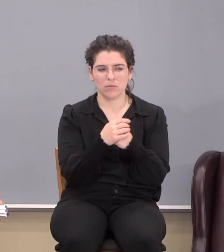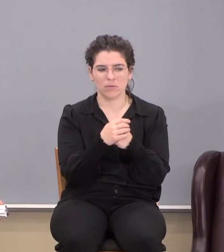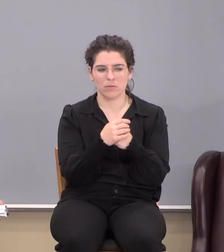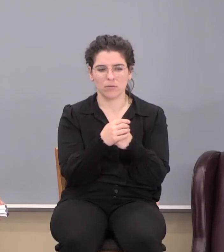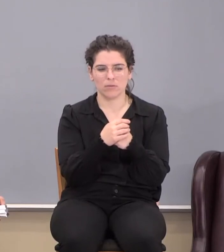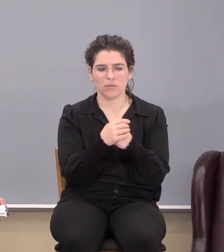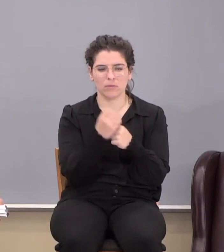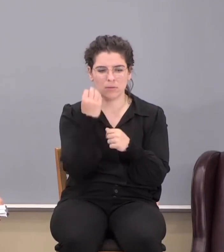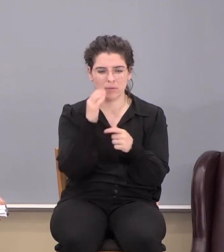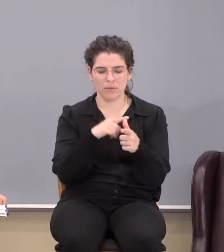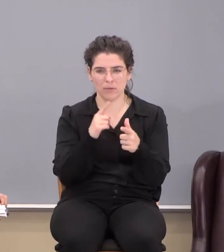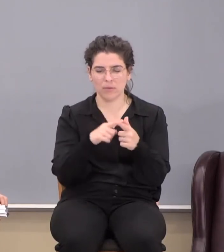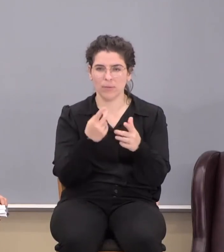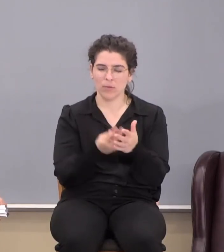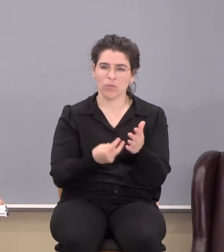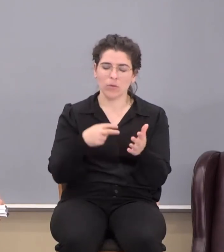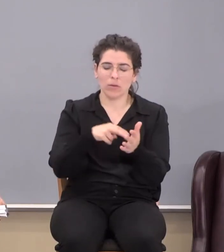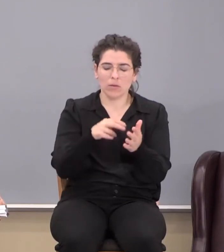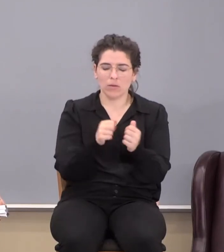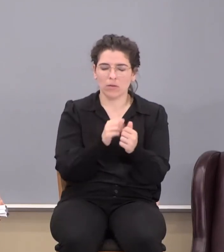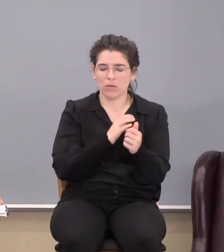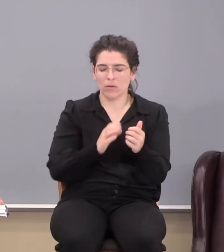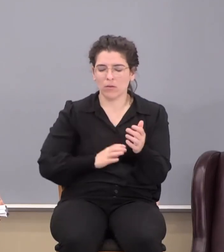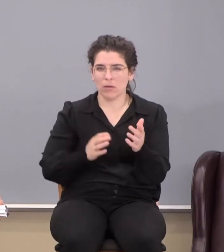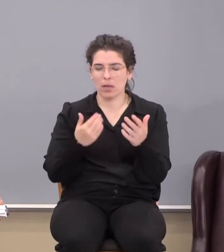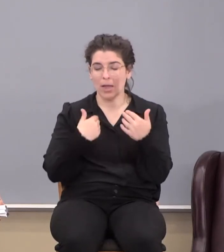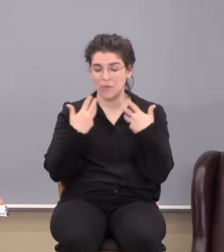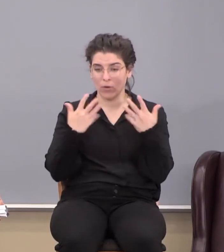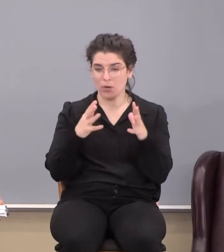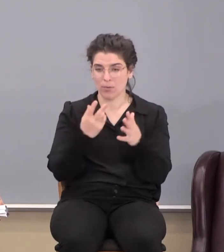If he then be risen to Christ. Are we? Have we been?